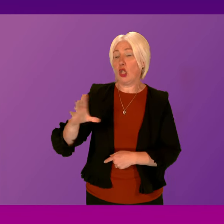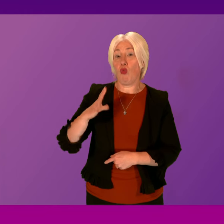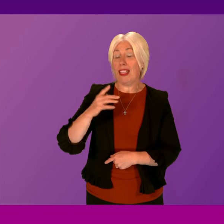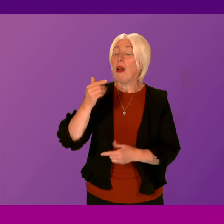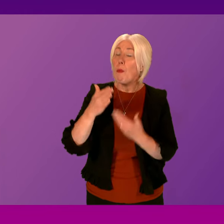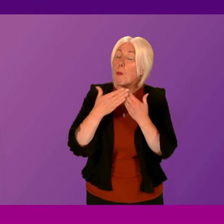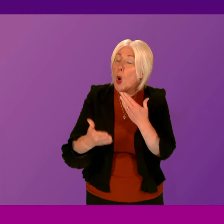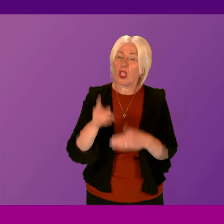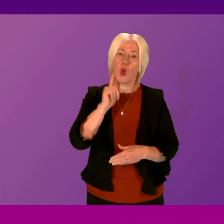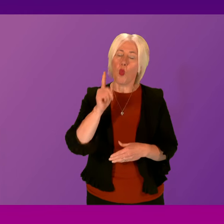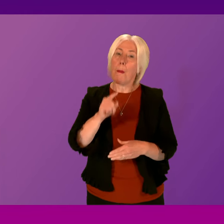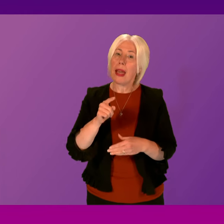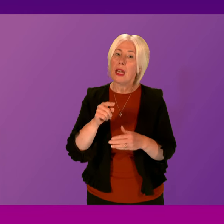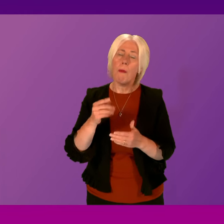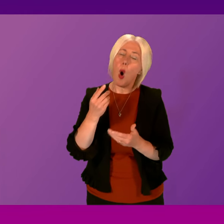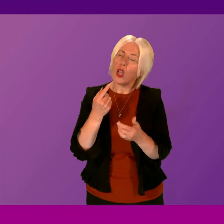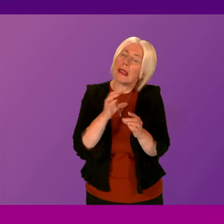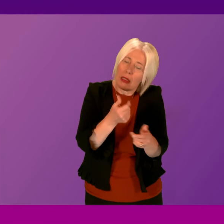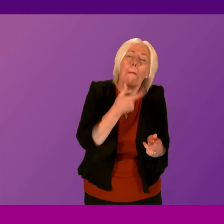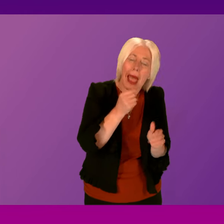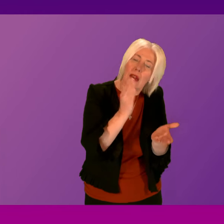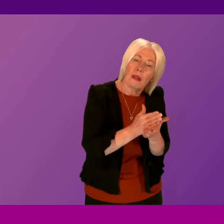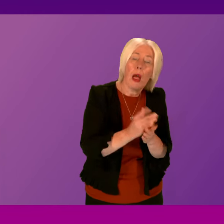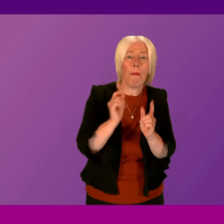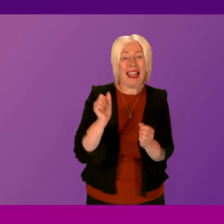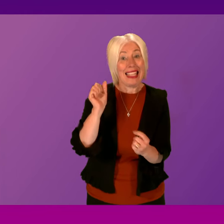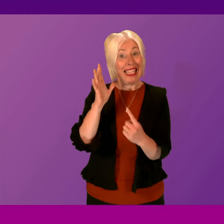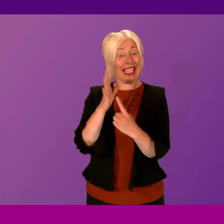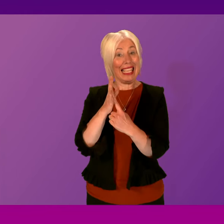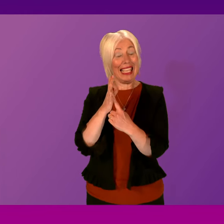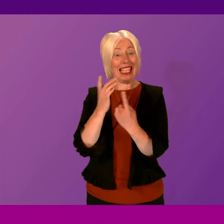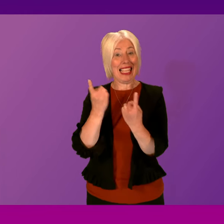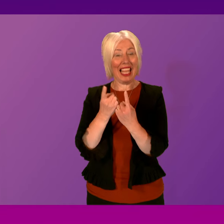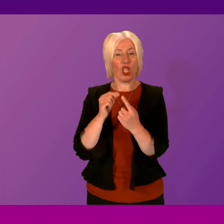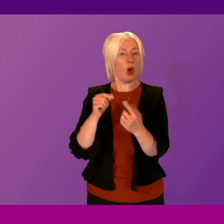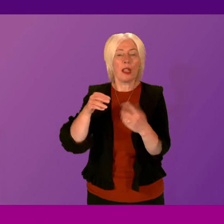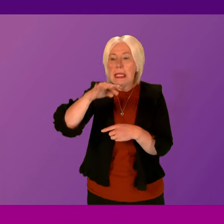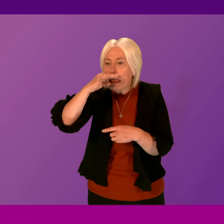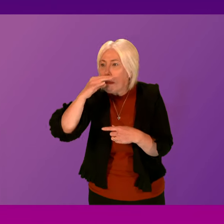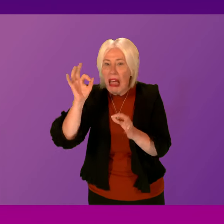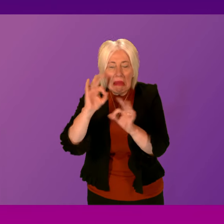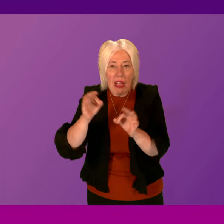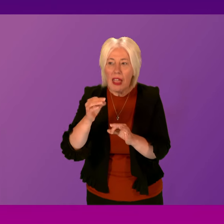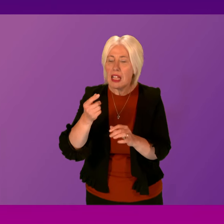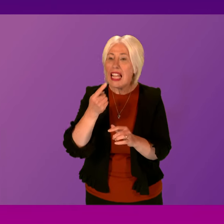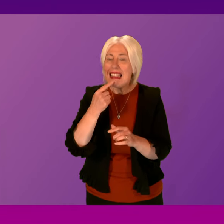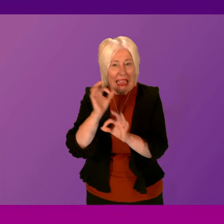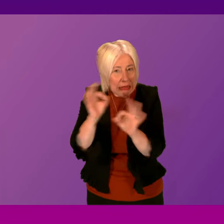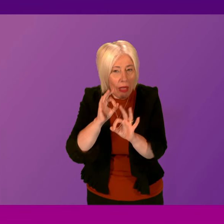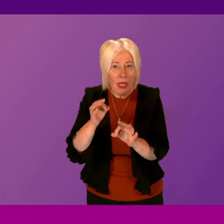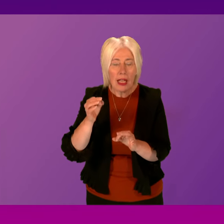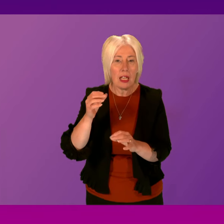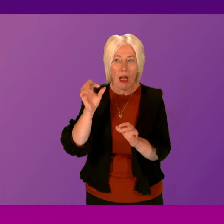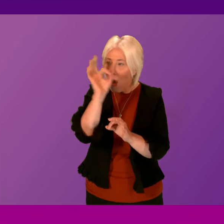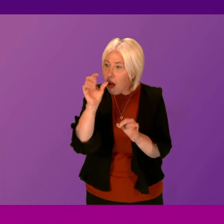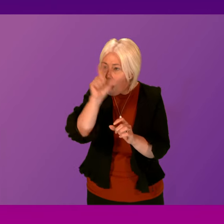women who are targeted but not exclusively. The key characteristics of the drugs are that they're orderless, tasteless and colourless and can affect your memory.